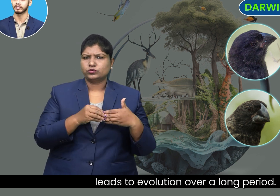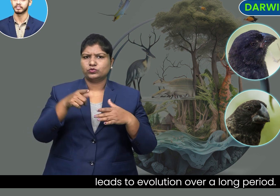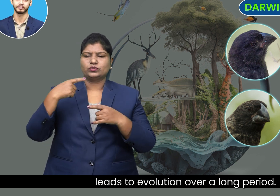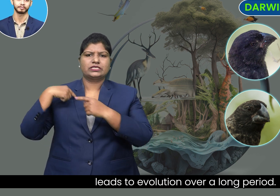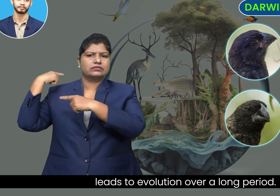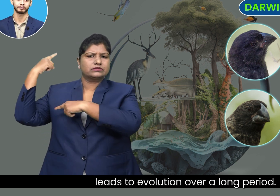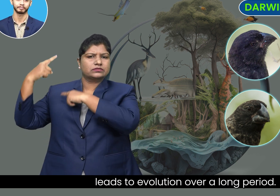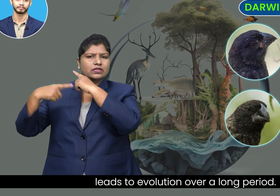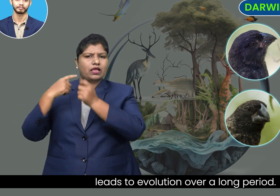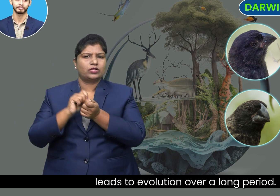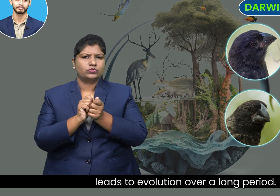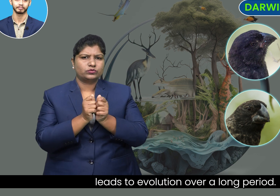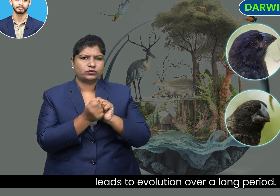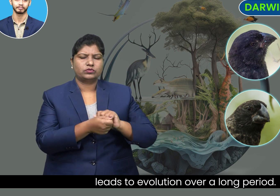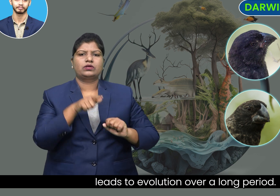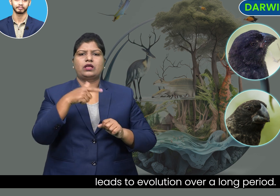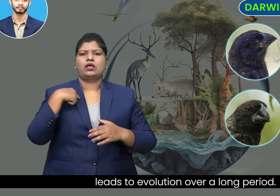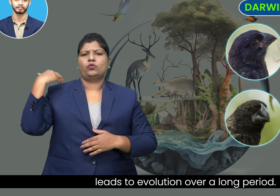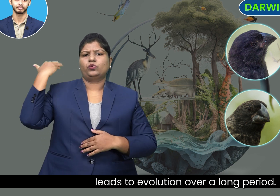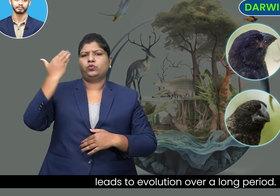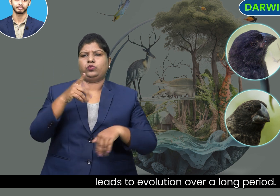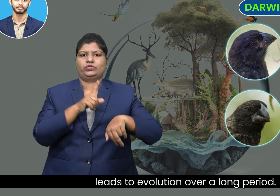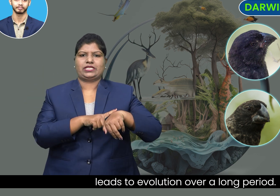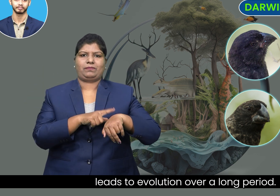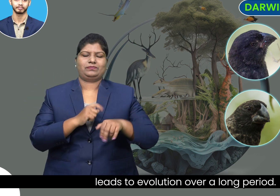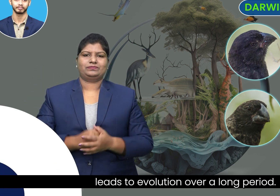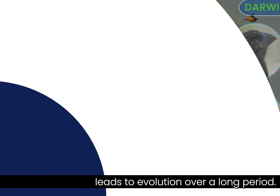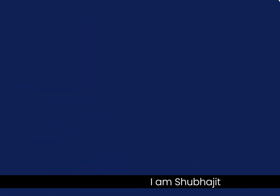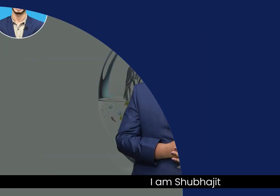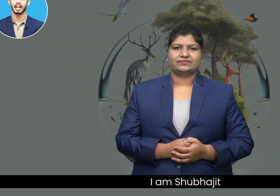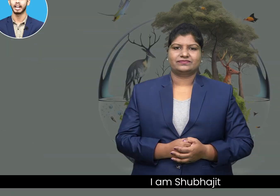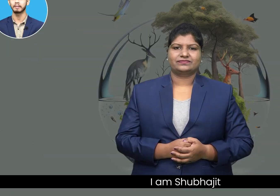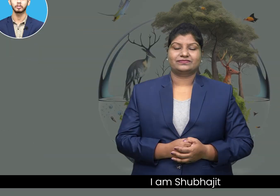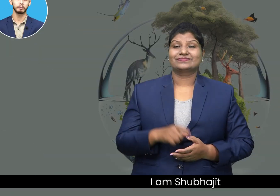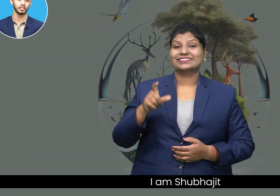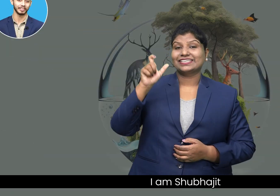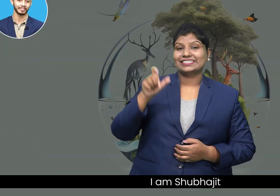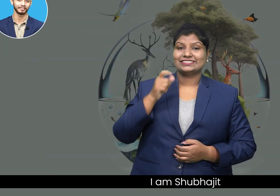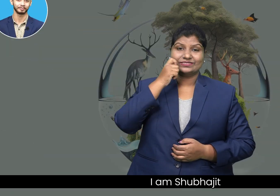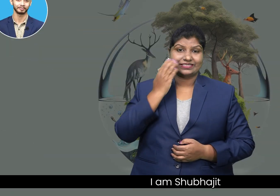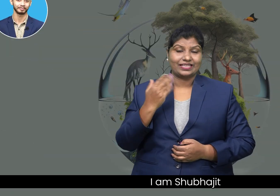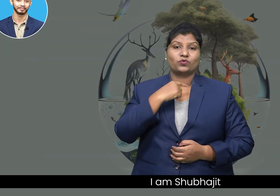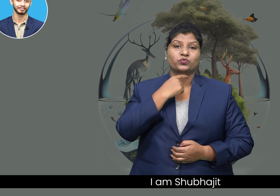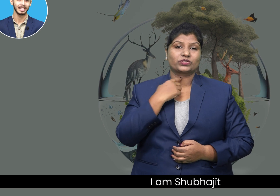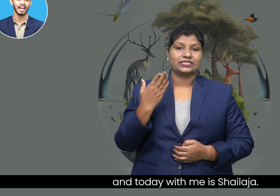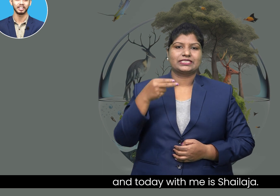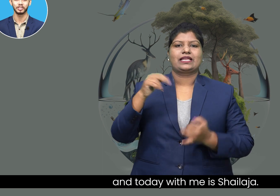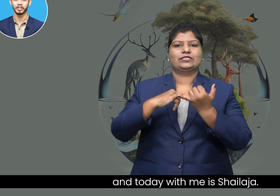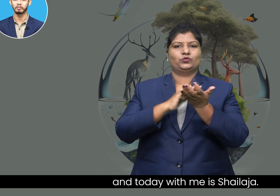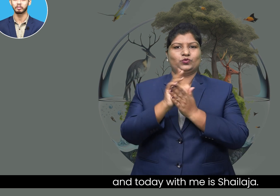I am Shivajit and today with